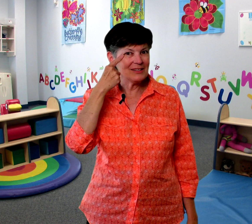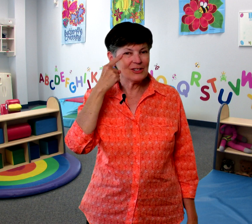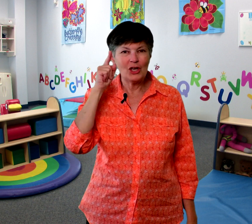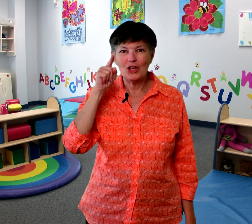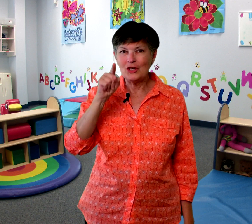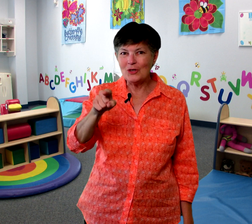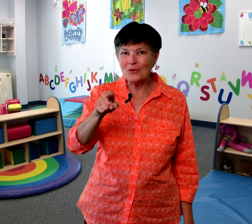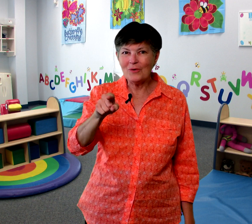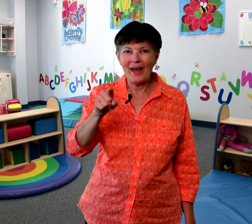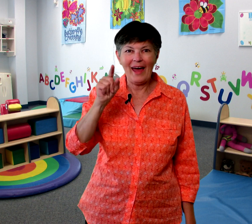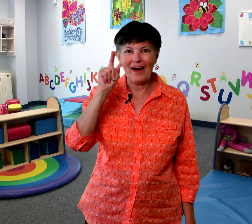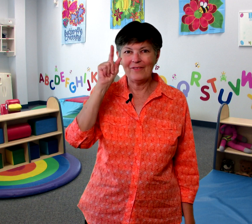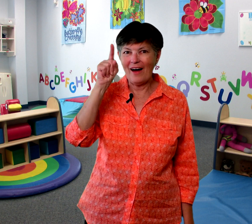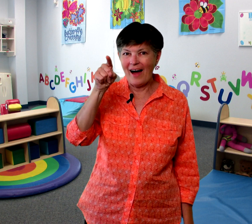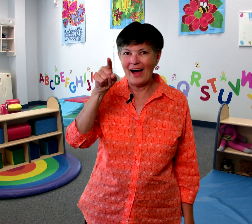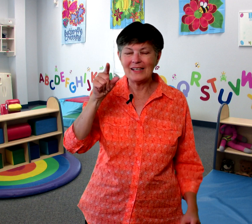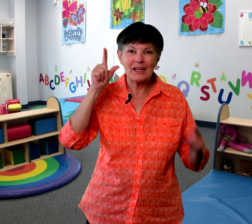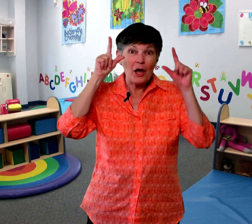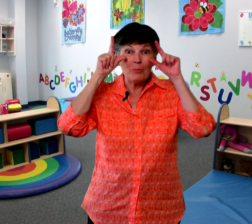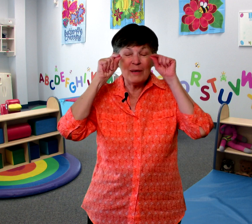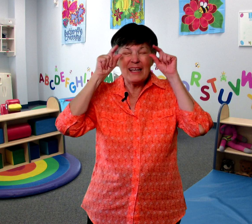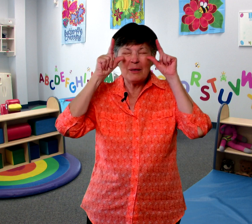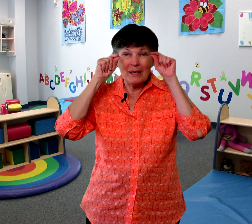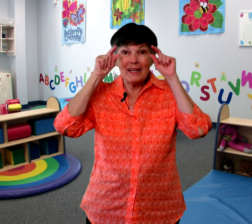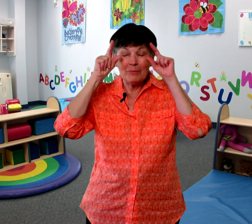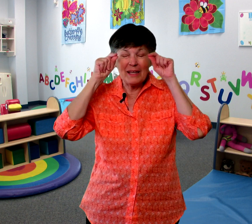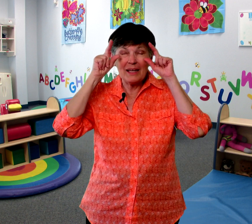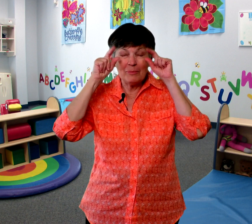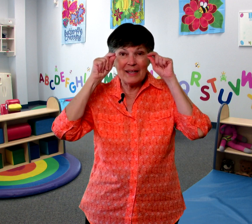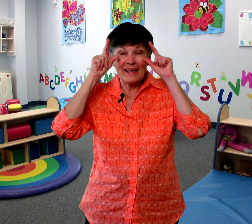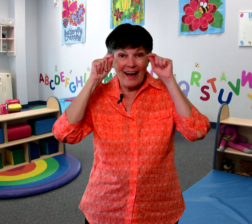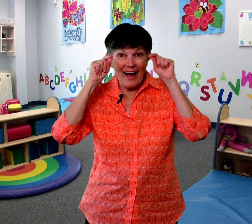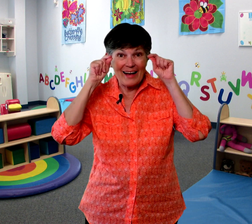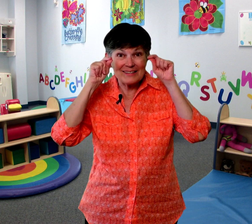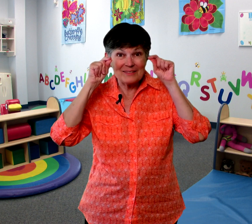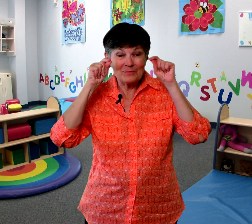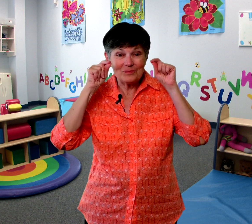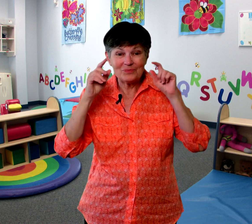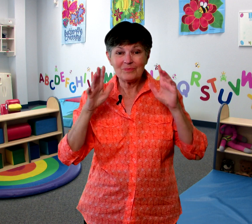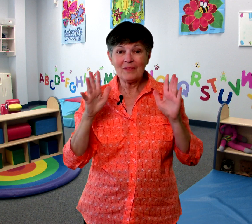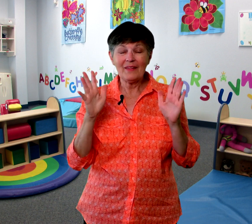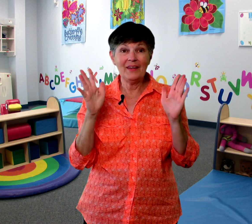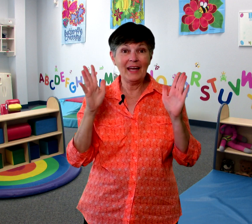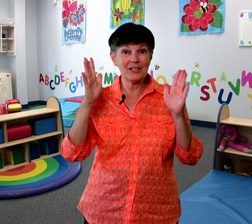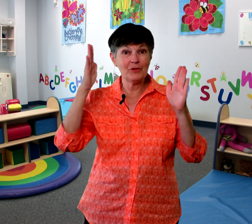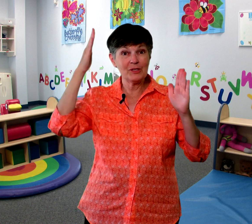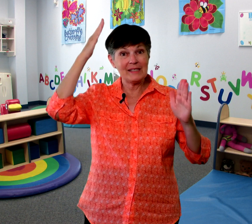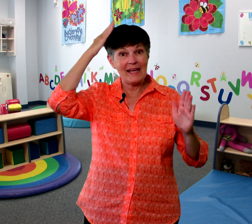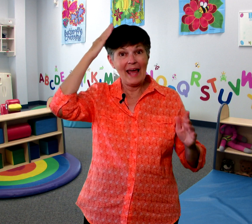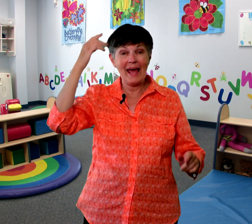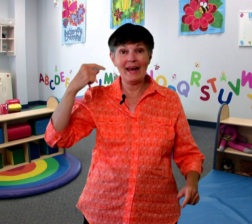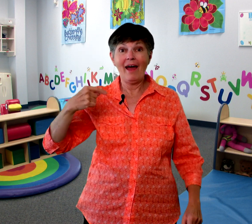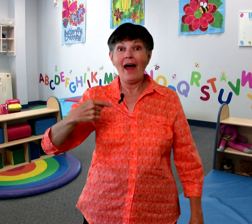you have eyes blinky blinky blinky blinky blinky eyes the next verse is head I